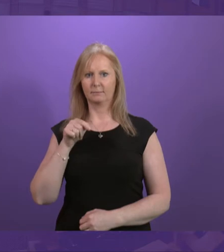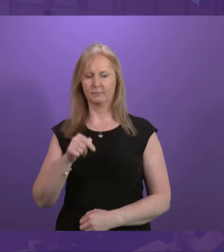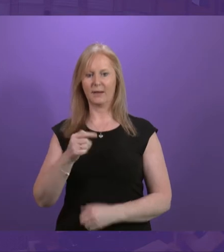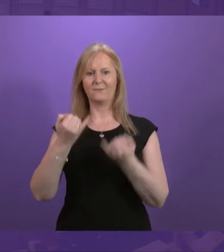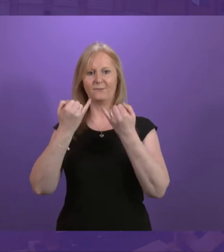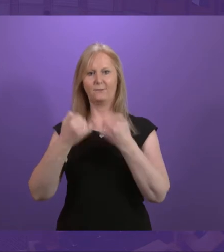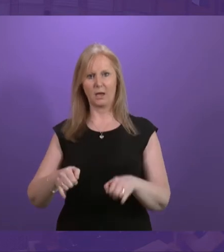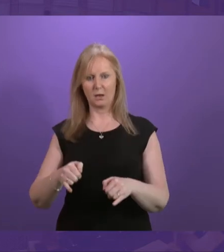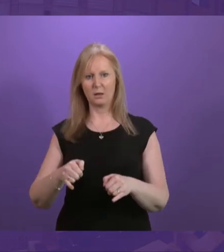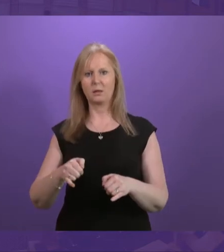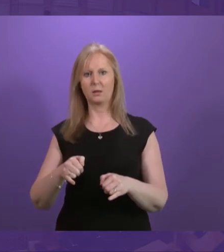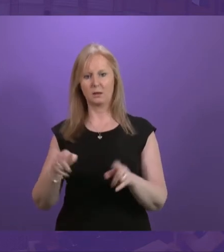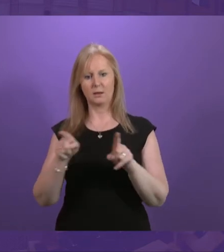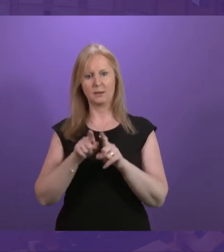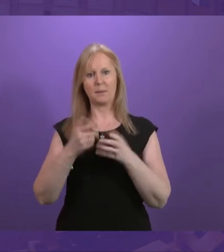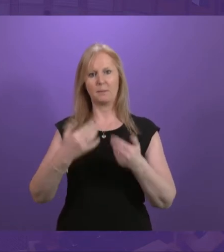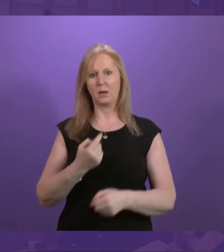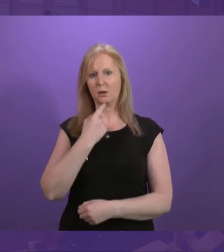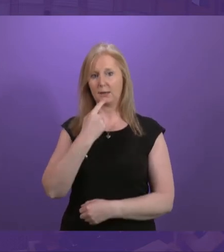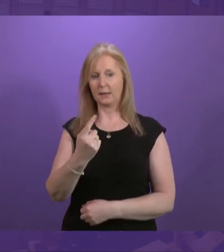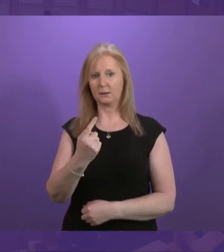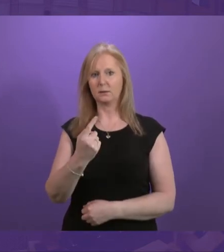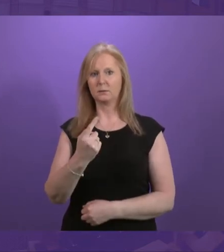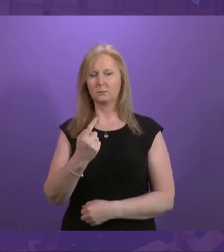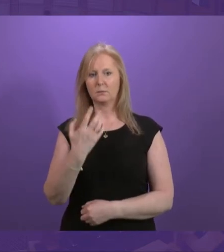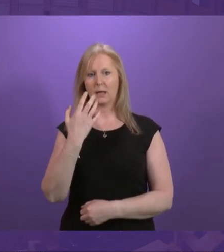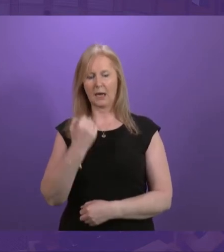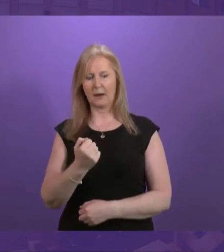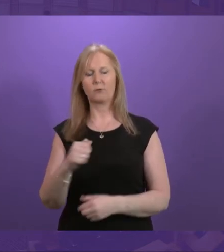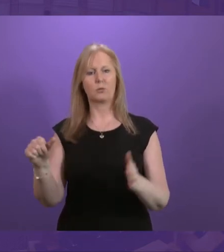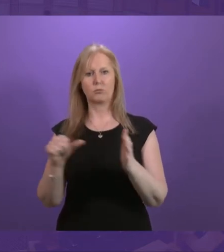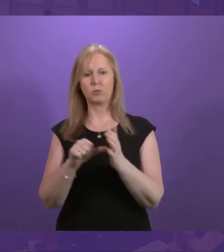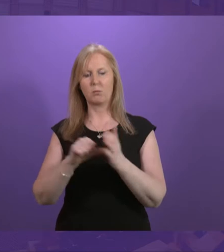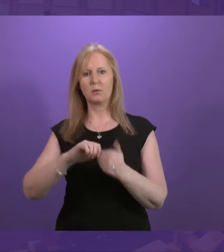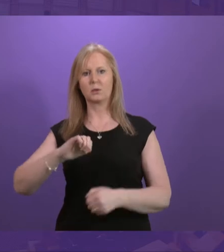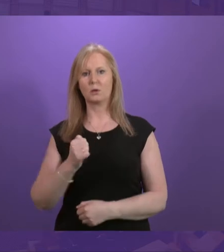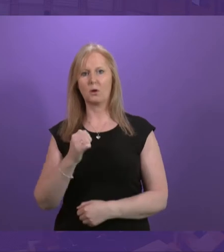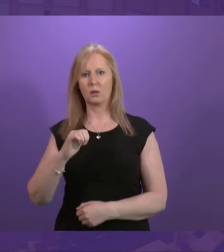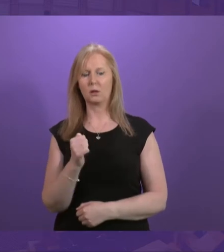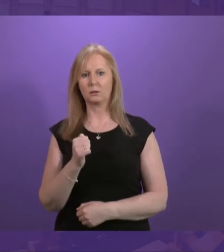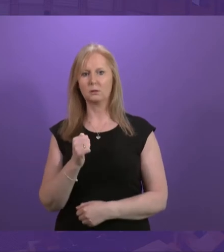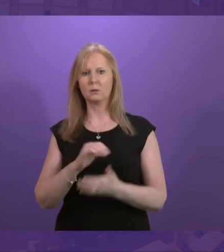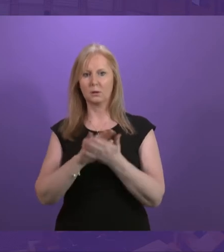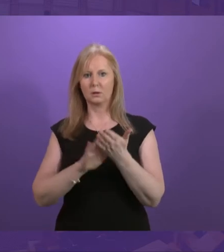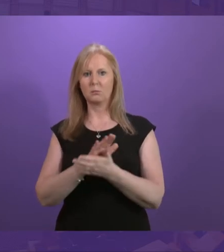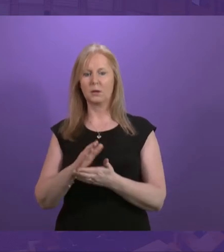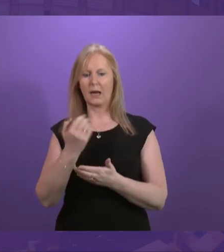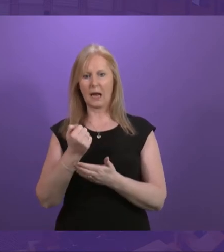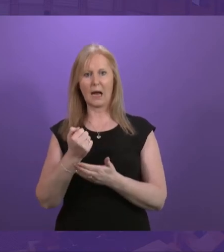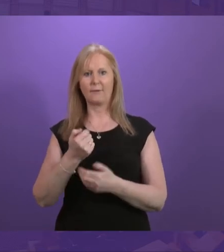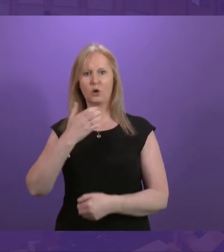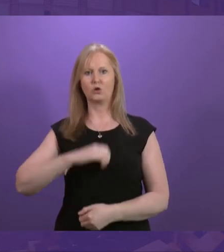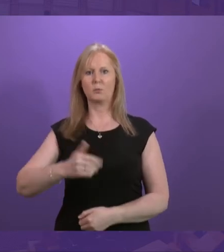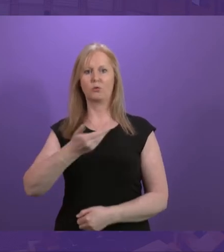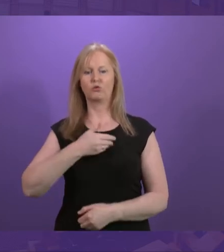such as the one I have just cited remains a significant problem in Scotland and leads to everyday breaches of human